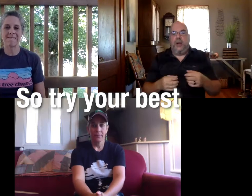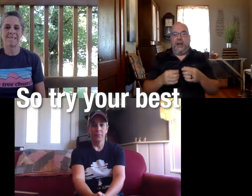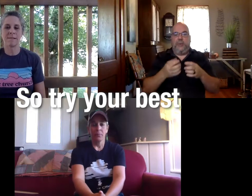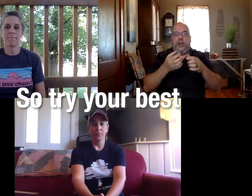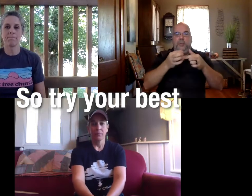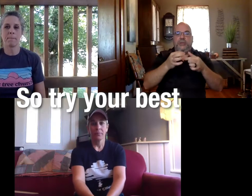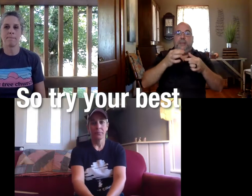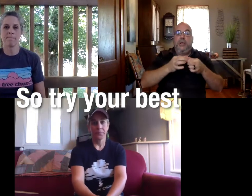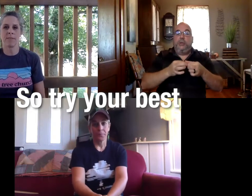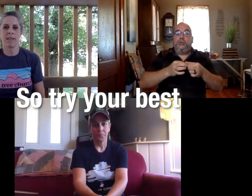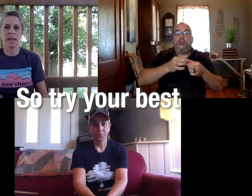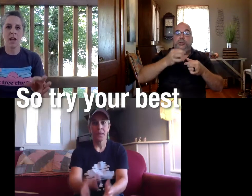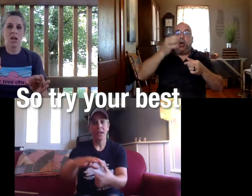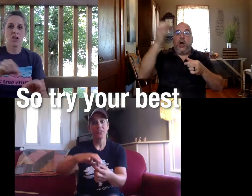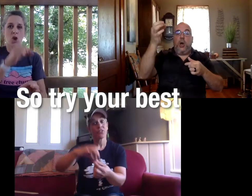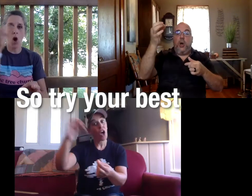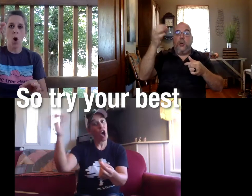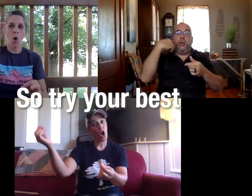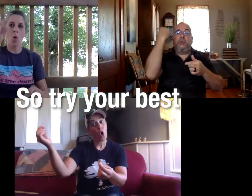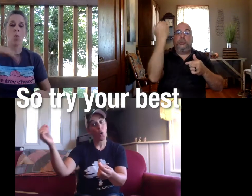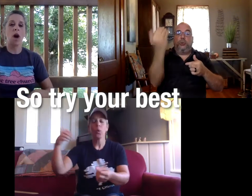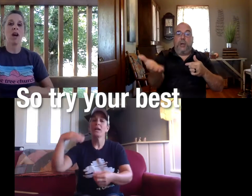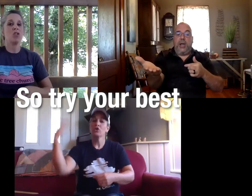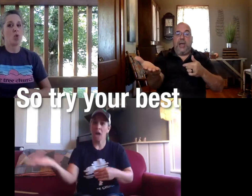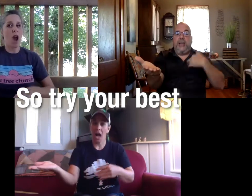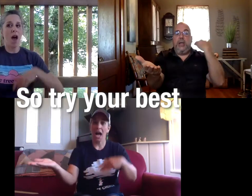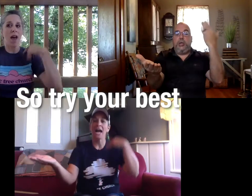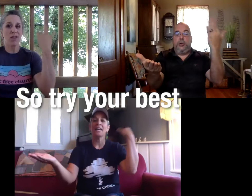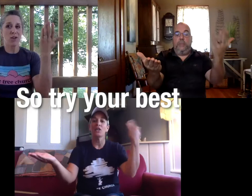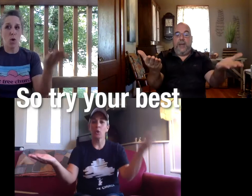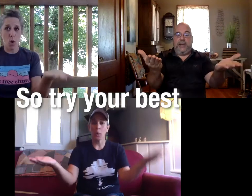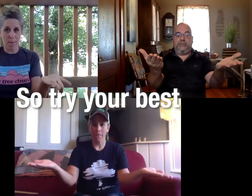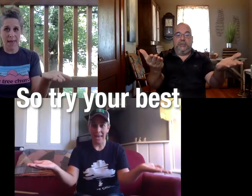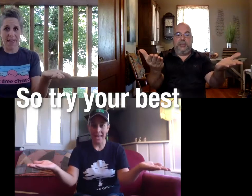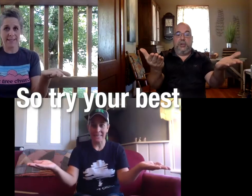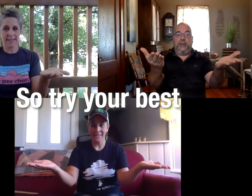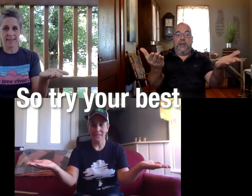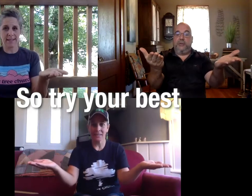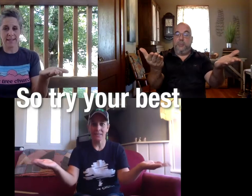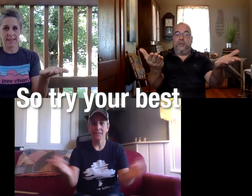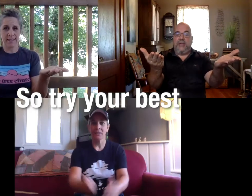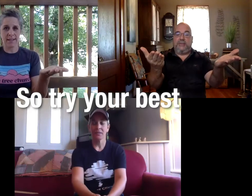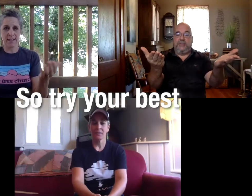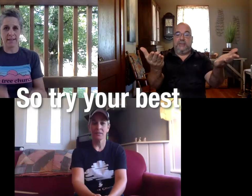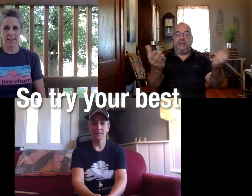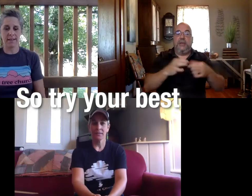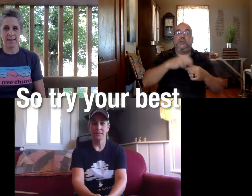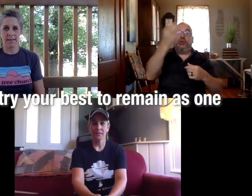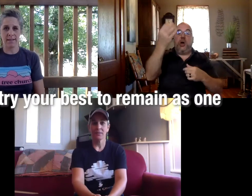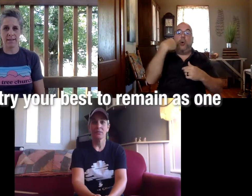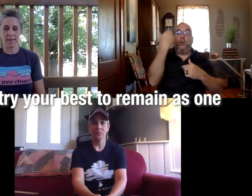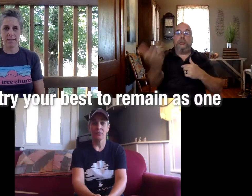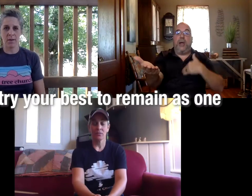all right all here we go one more time so try your best good now there's more to that sentence